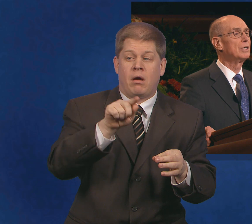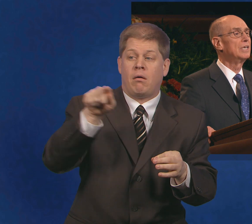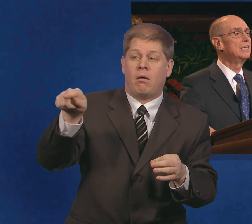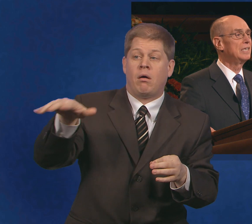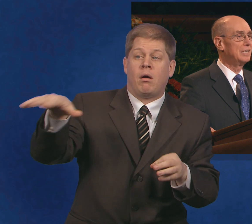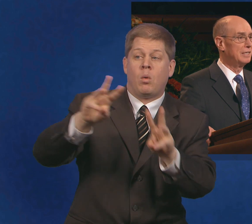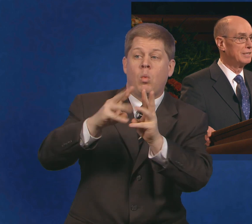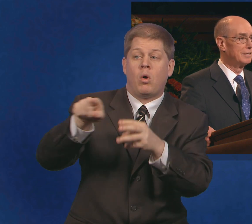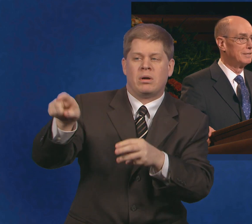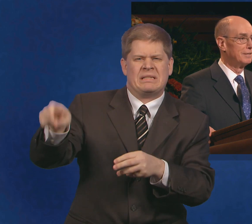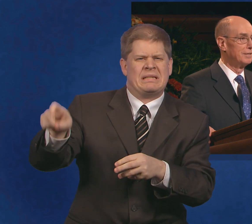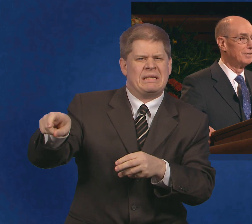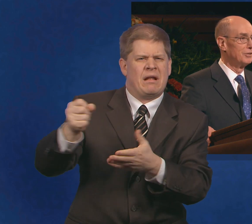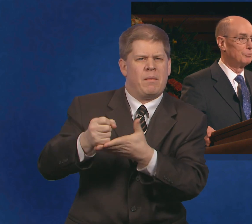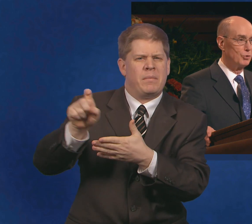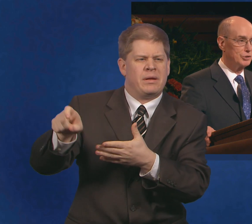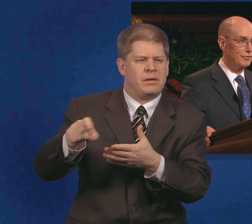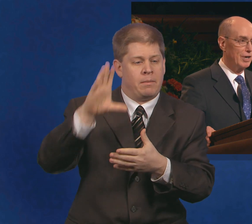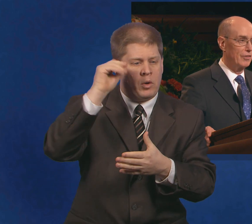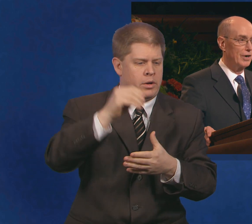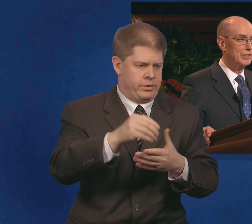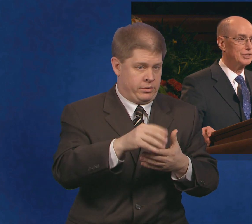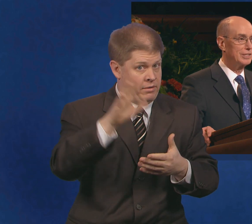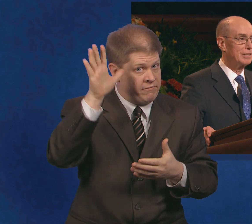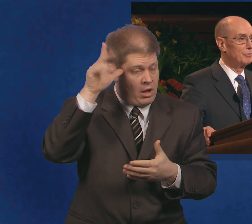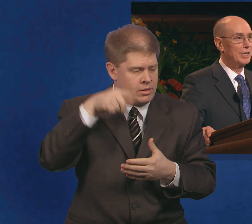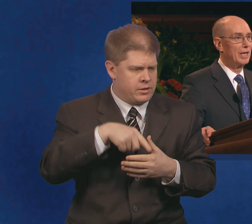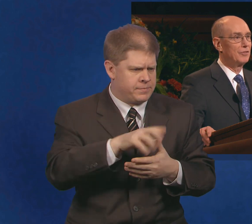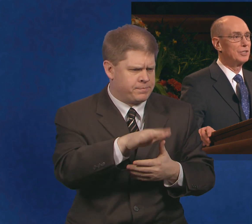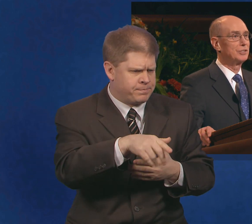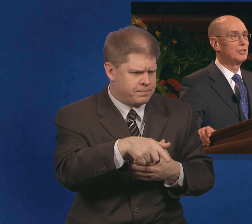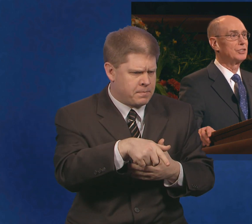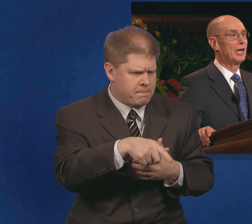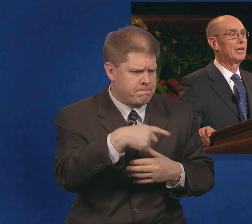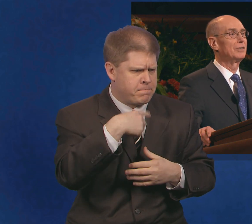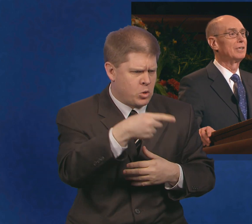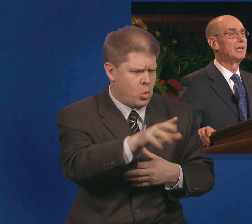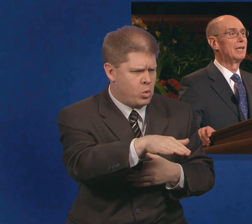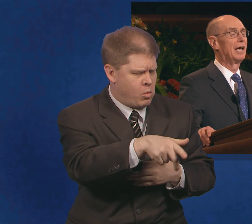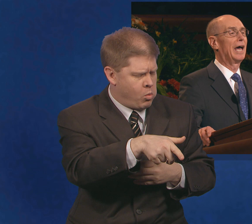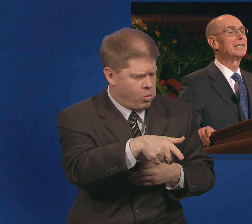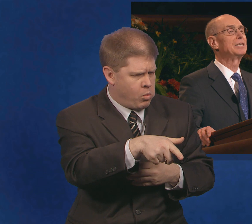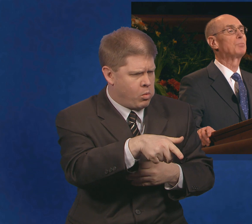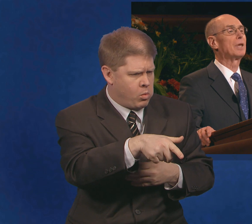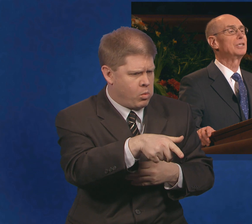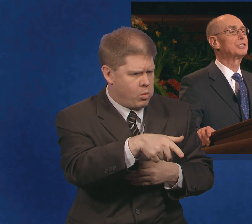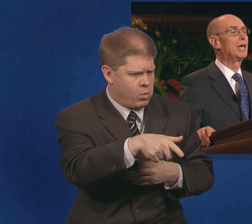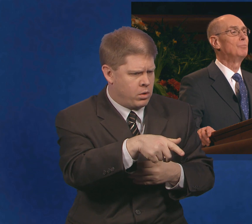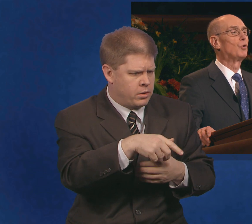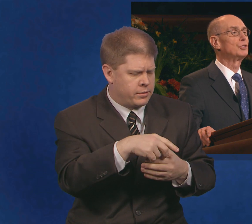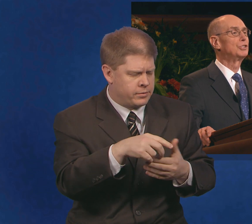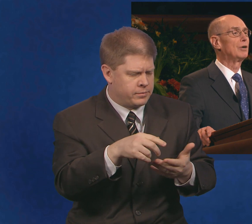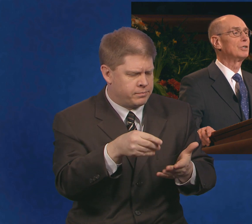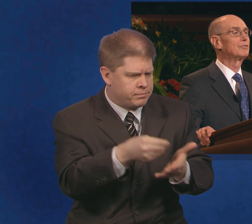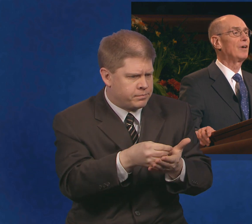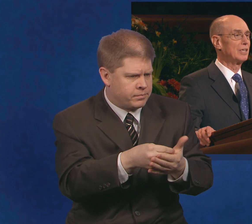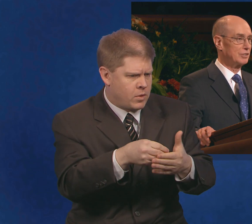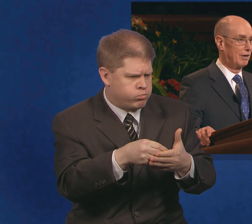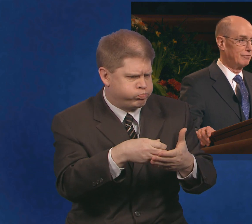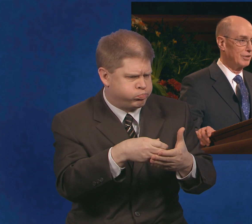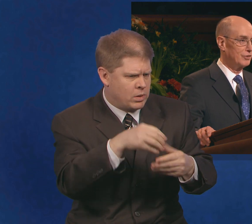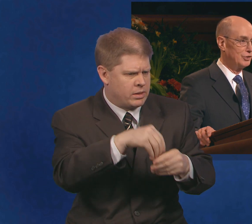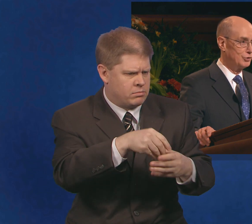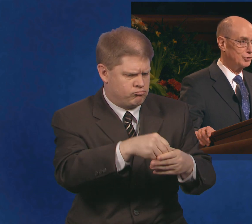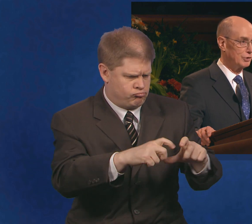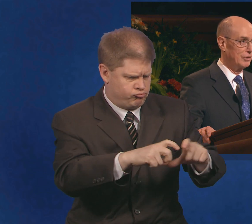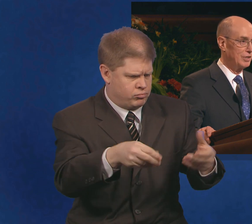the ward in need. The boy's father had said something like this to the child as he placed a more generous fast